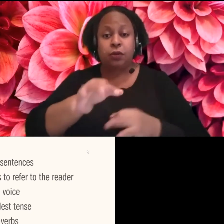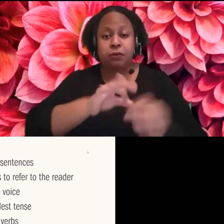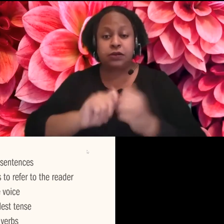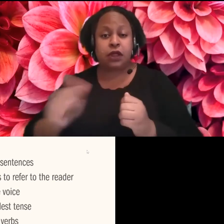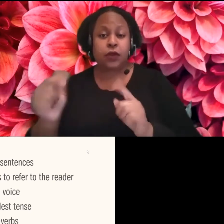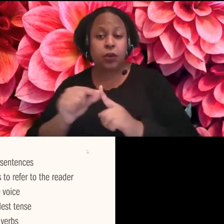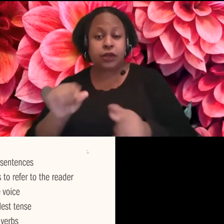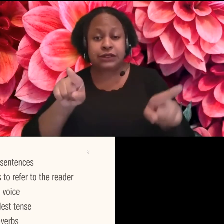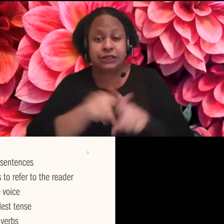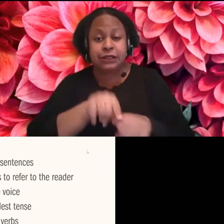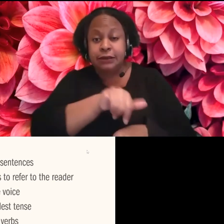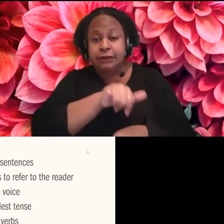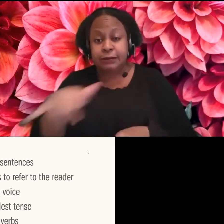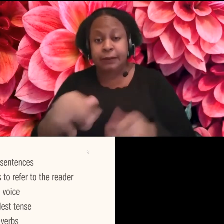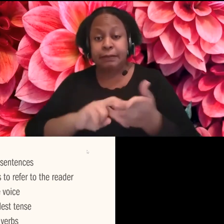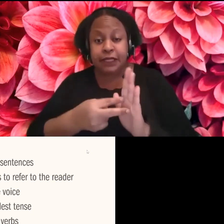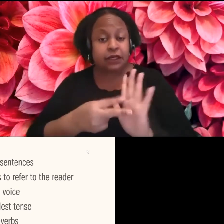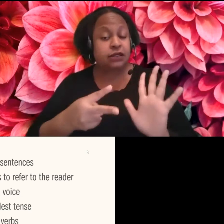Um,